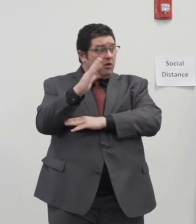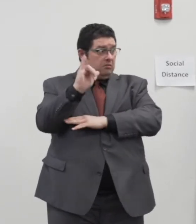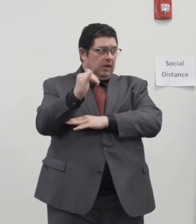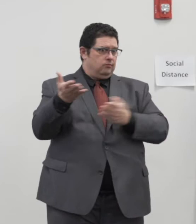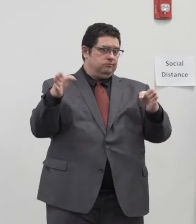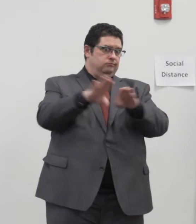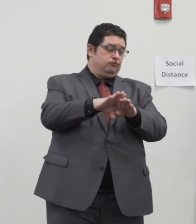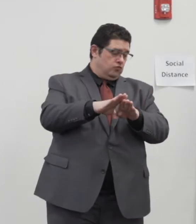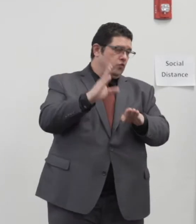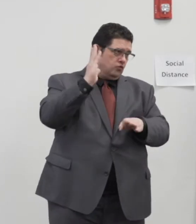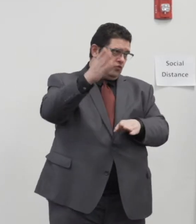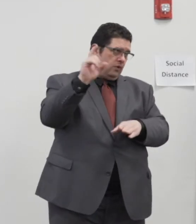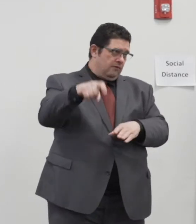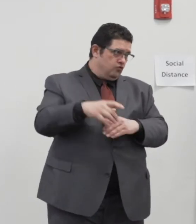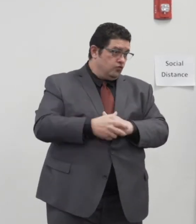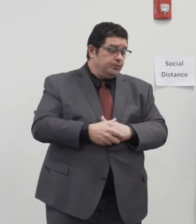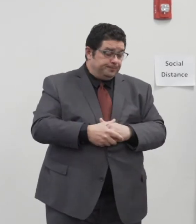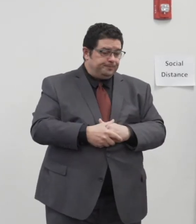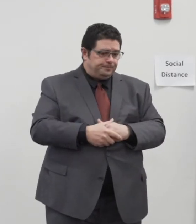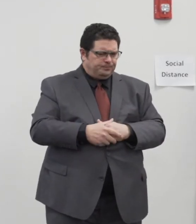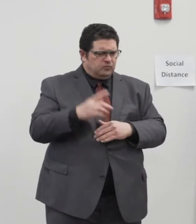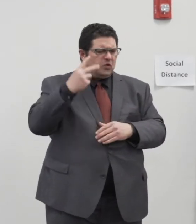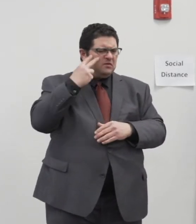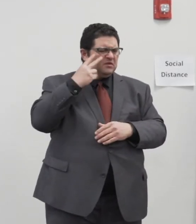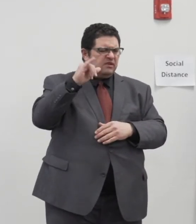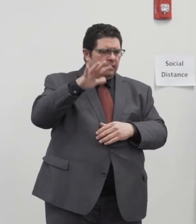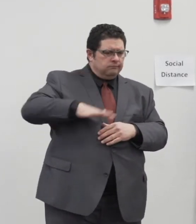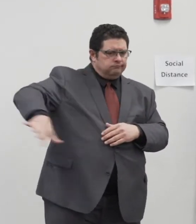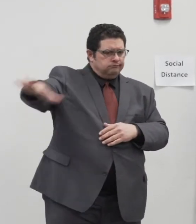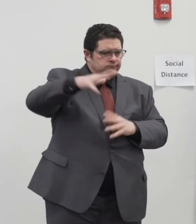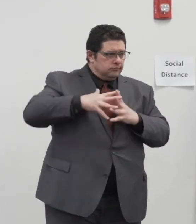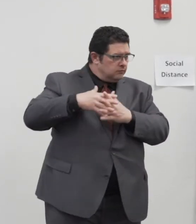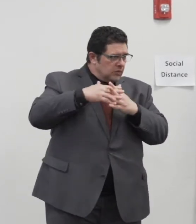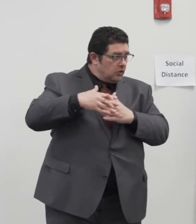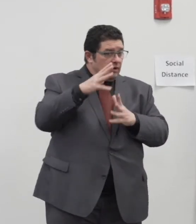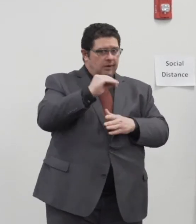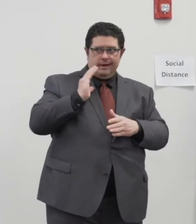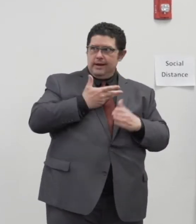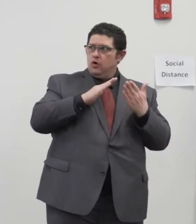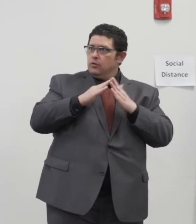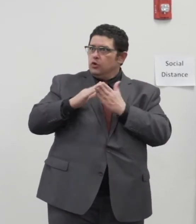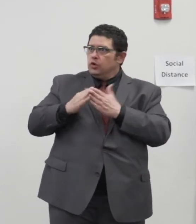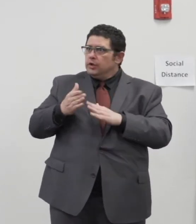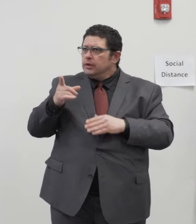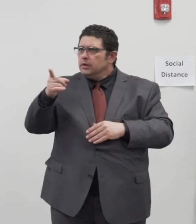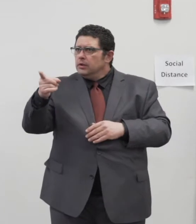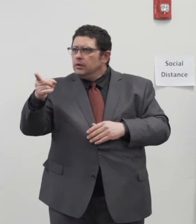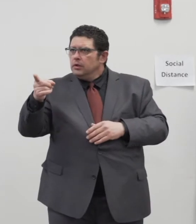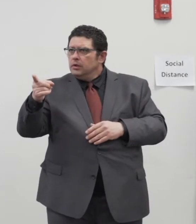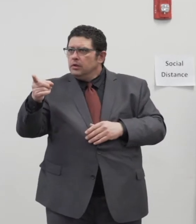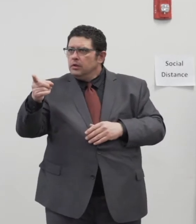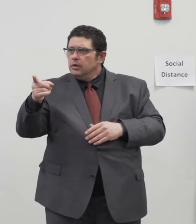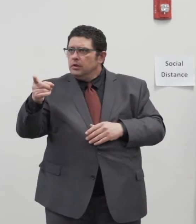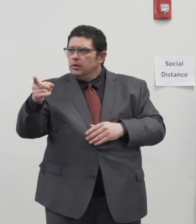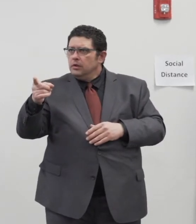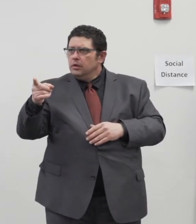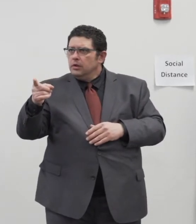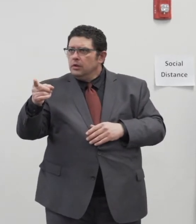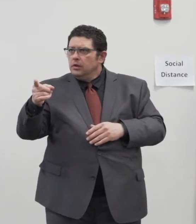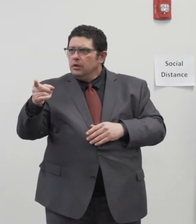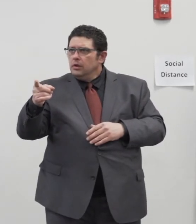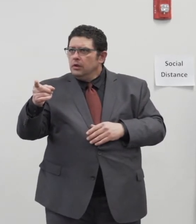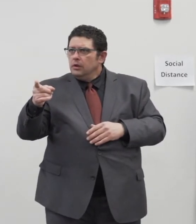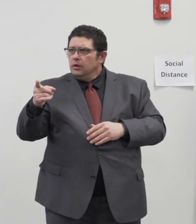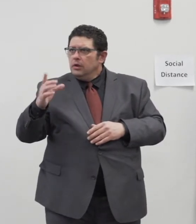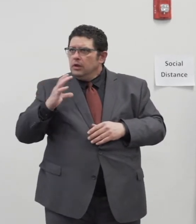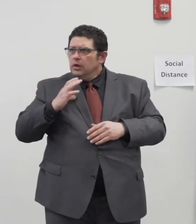the country, and we've seen that here in our community. But we think we have a plan moving forward. Yes? I know we've heard a lot coming from the council